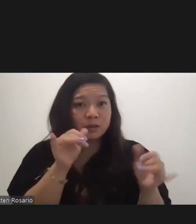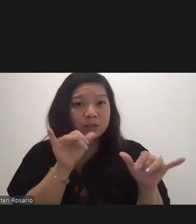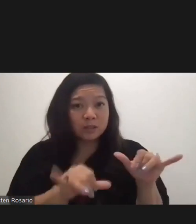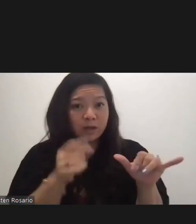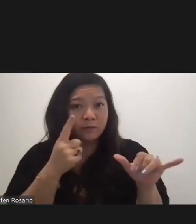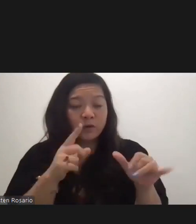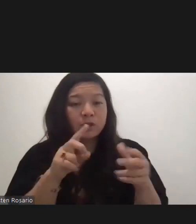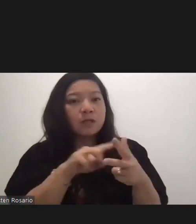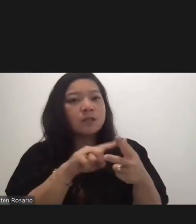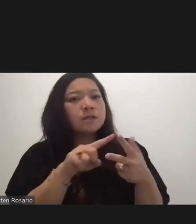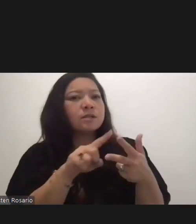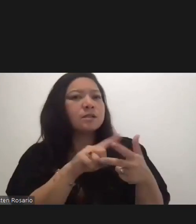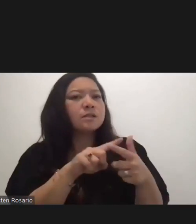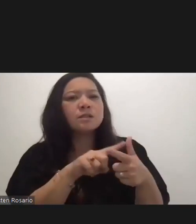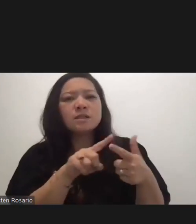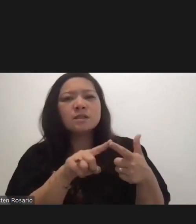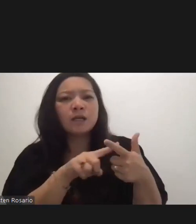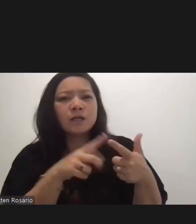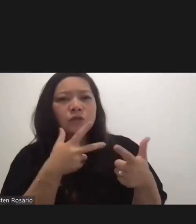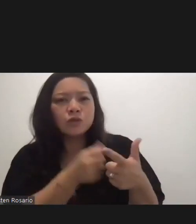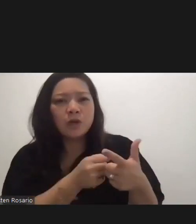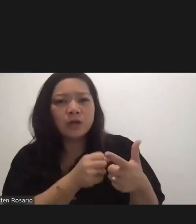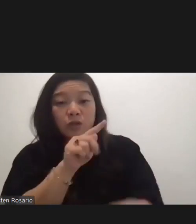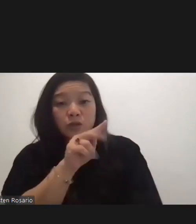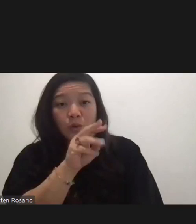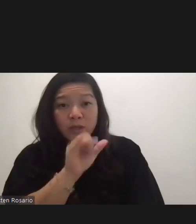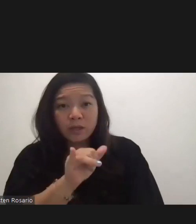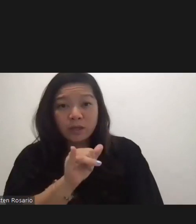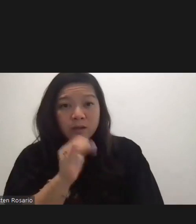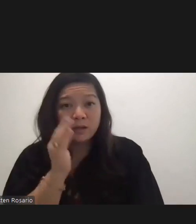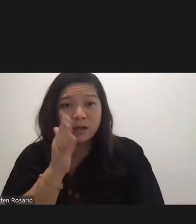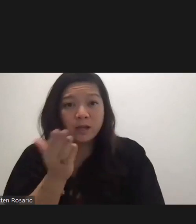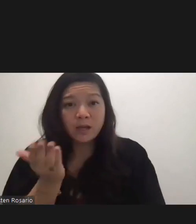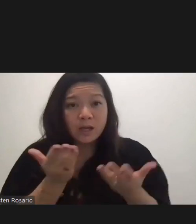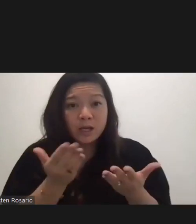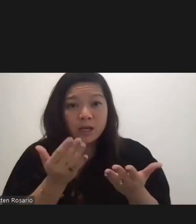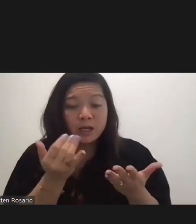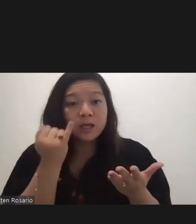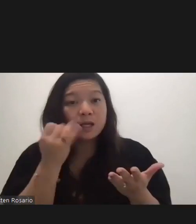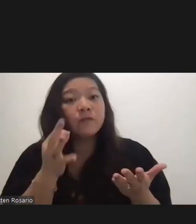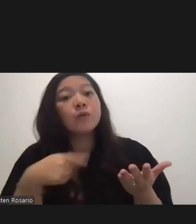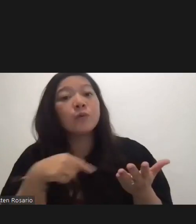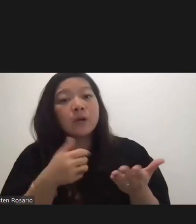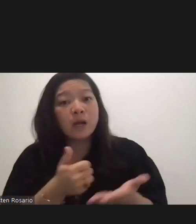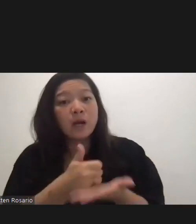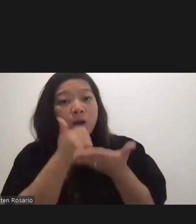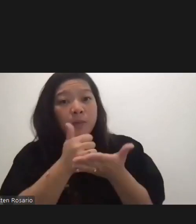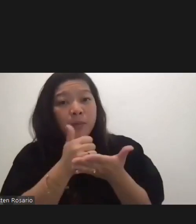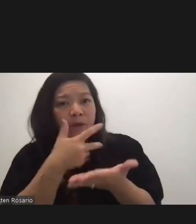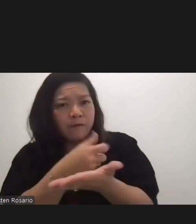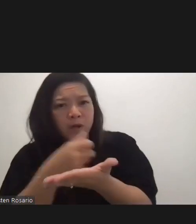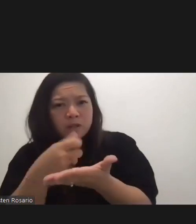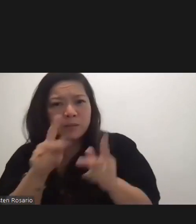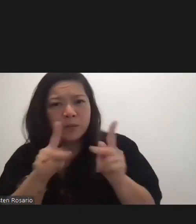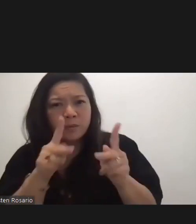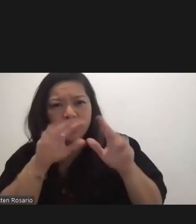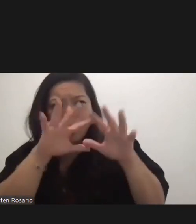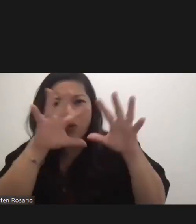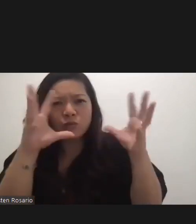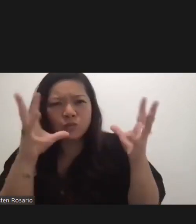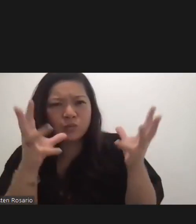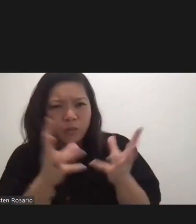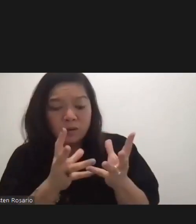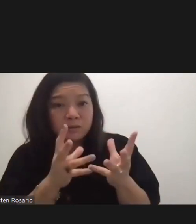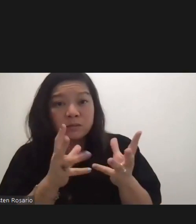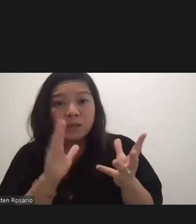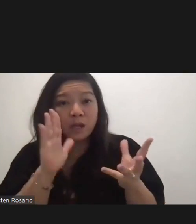So, to me, Tony, the benefit would be, hey, if we're helping vaccinating people throughout the whole global world, hey,